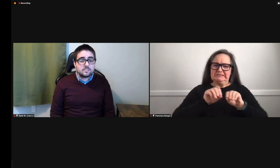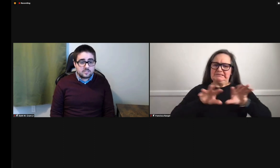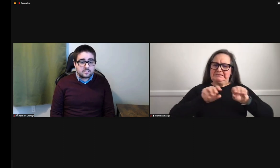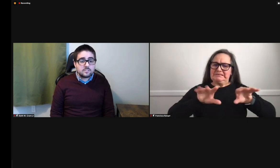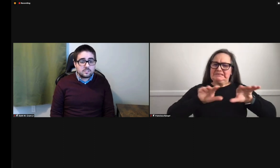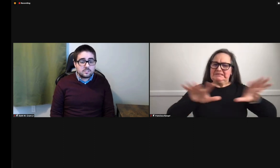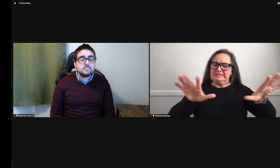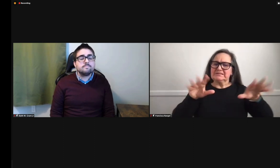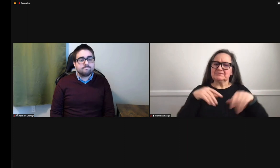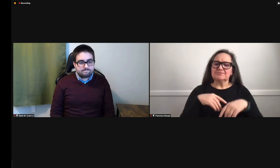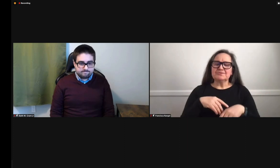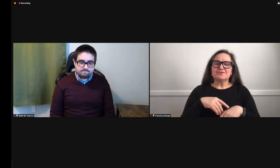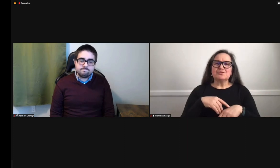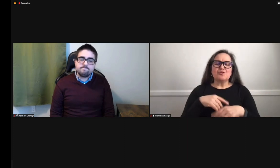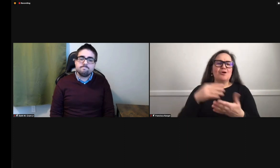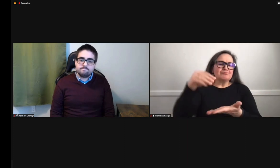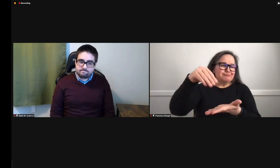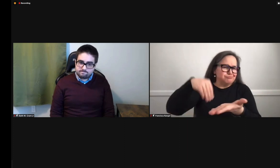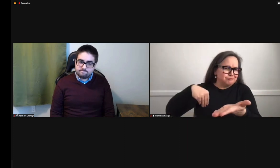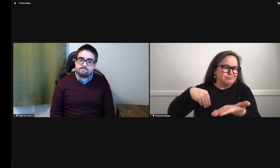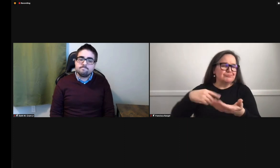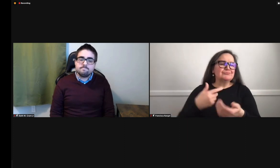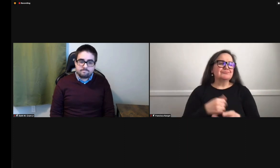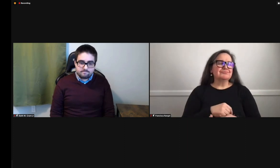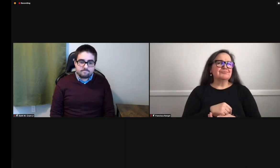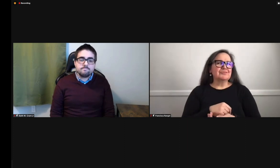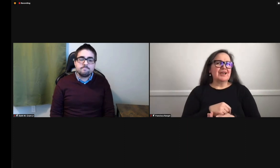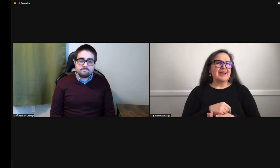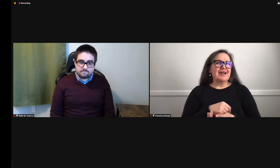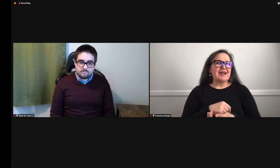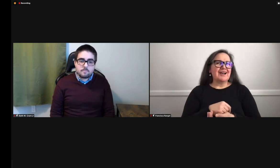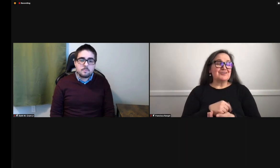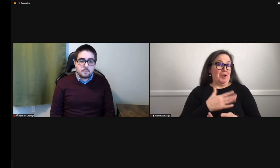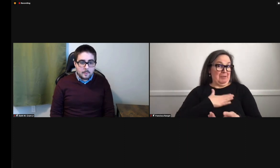So, these themes need to be more readily available to the Deaf community.